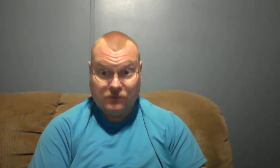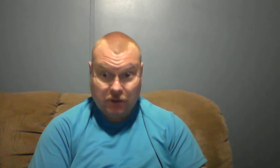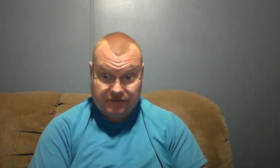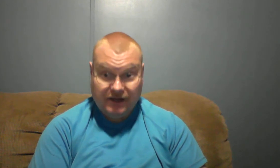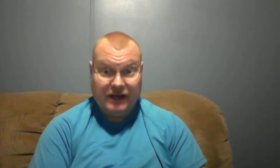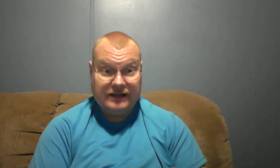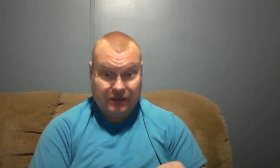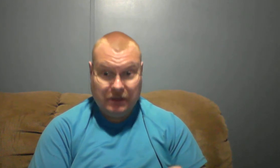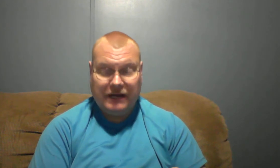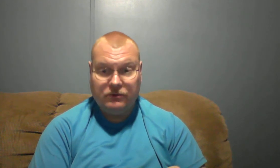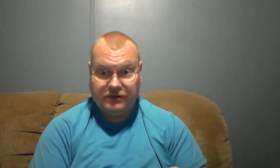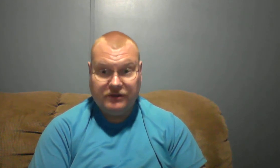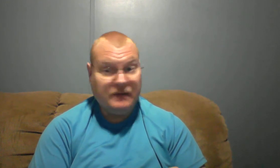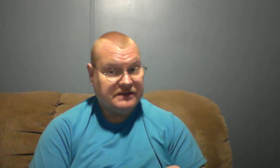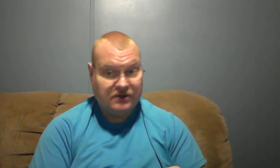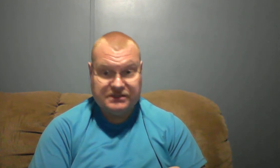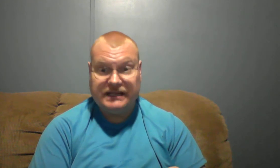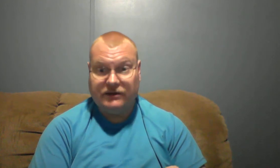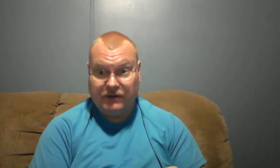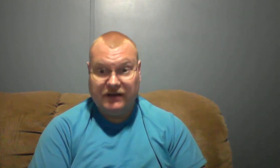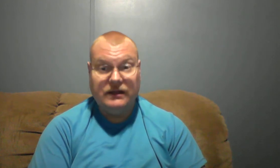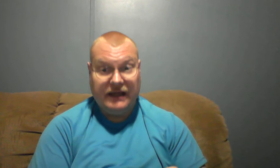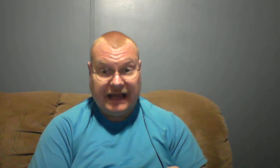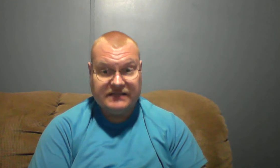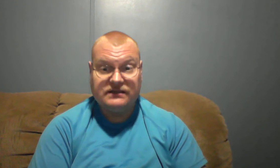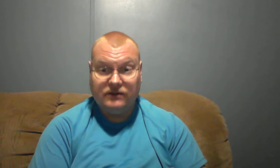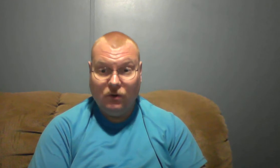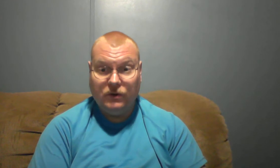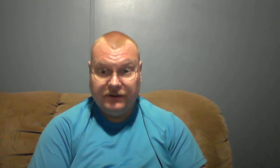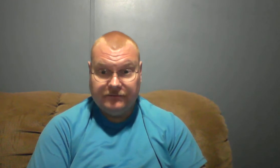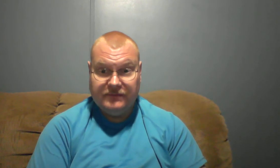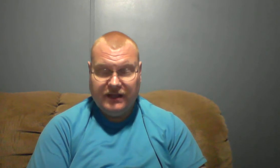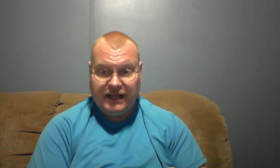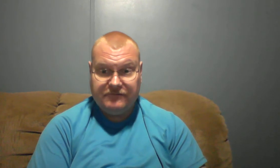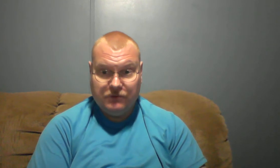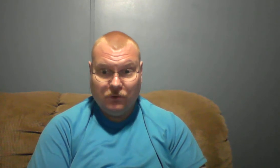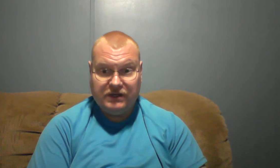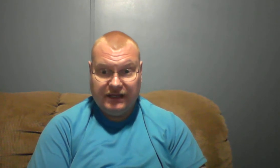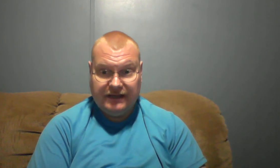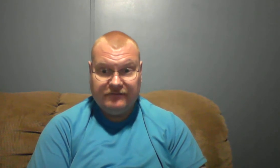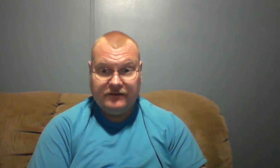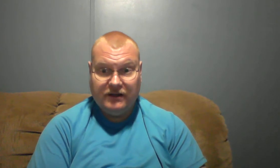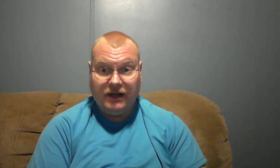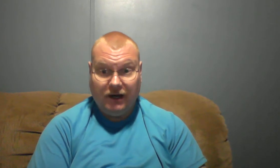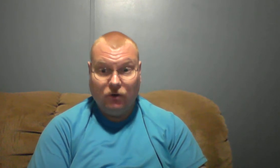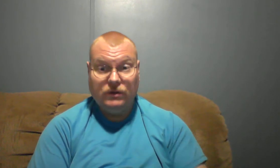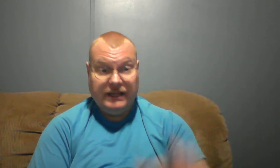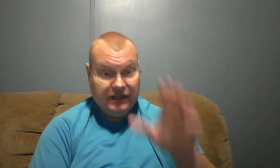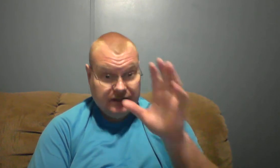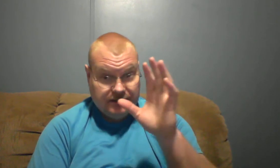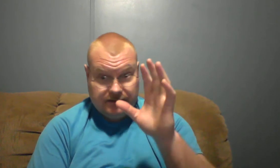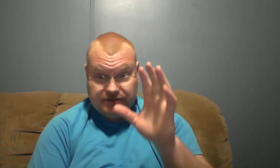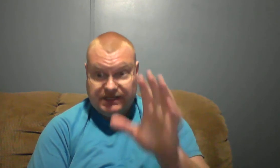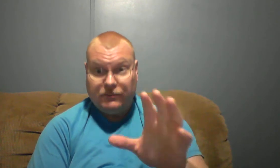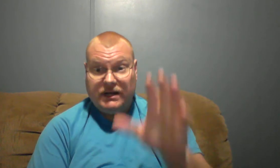word of God and the Bible you might start seeking around asking the Lord if you're wanting to live a holy separated